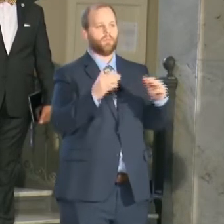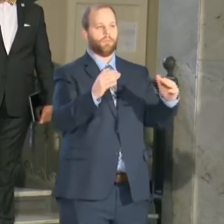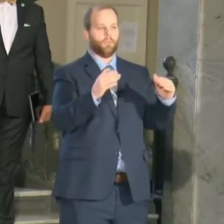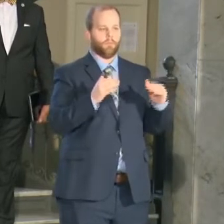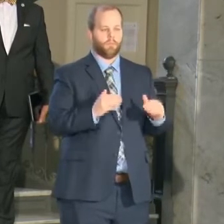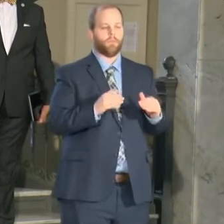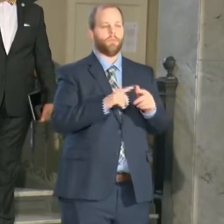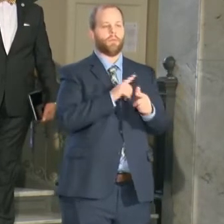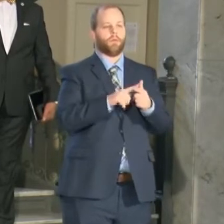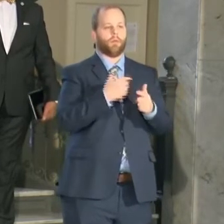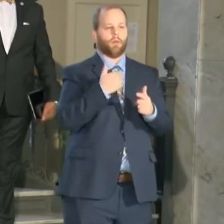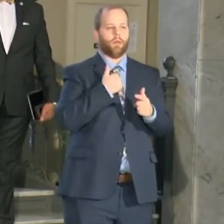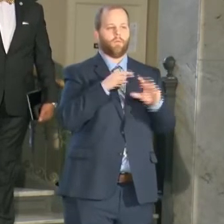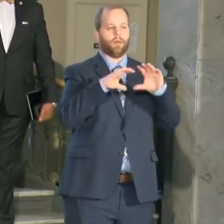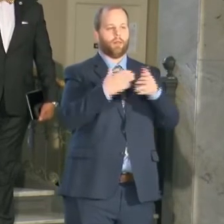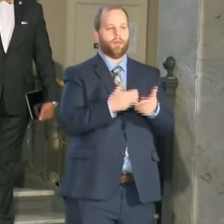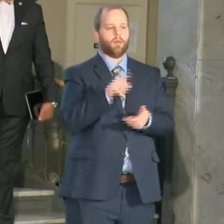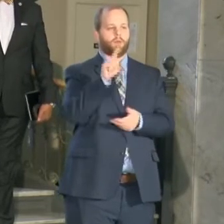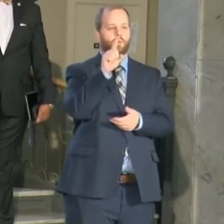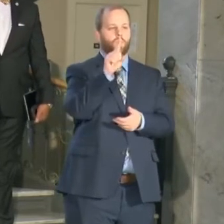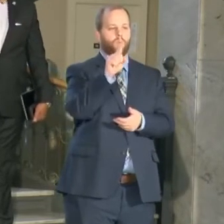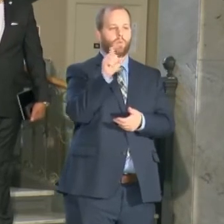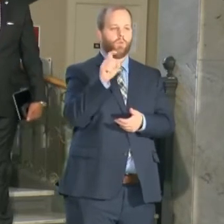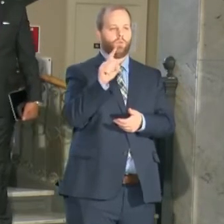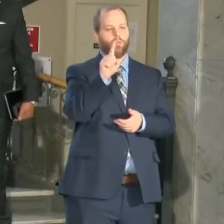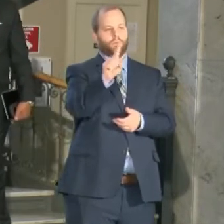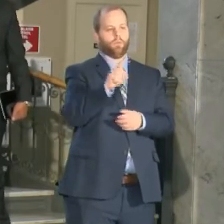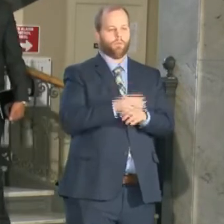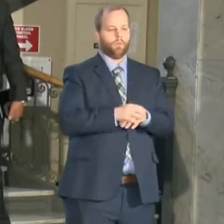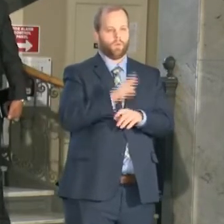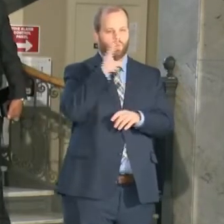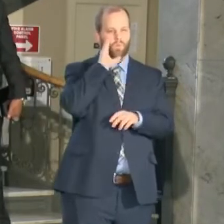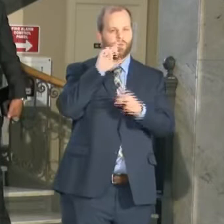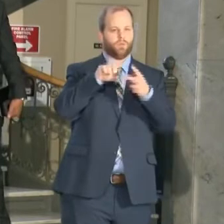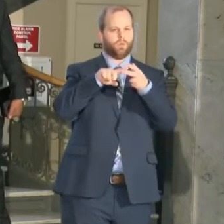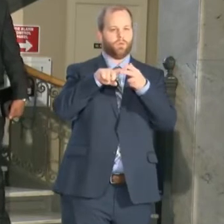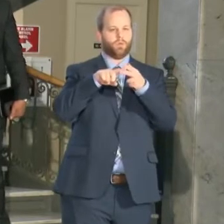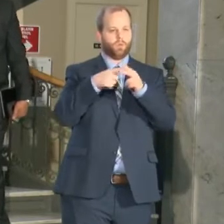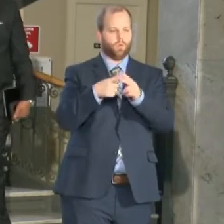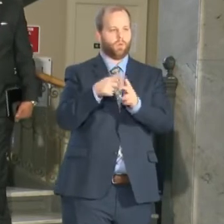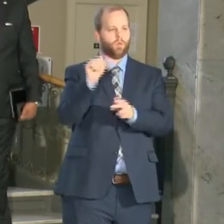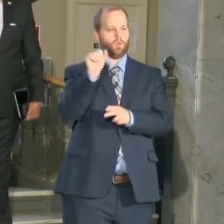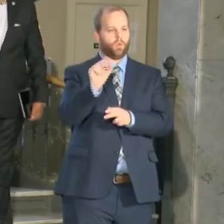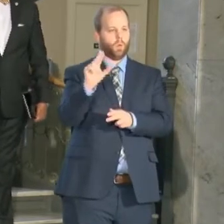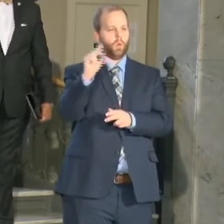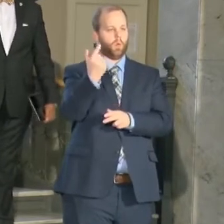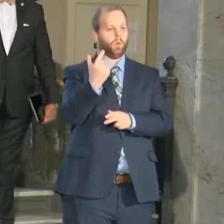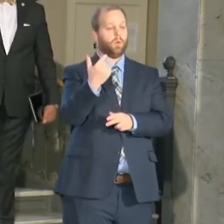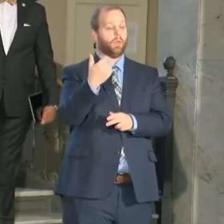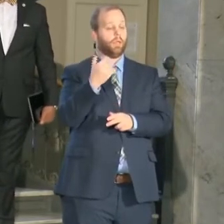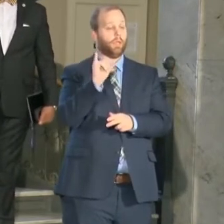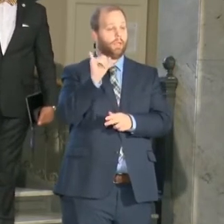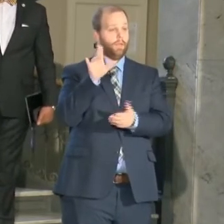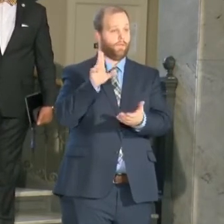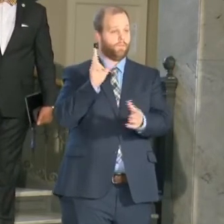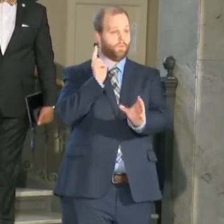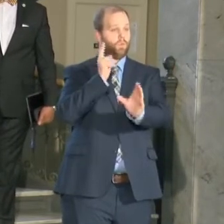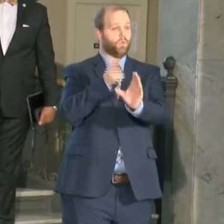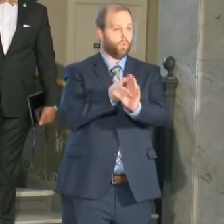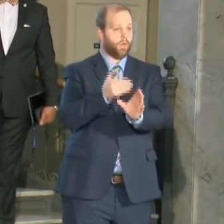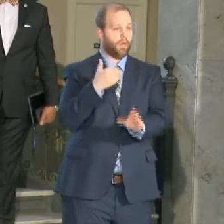hire and start in August. You all know $10,000 sign and bonus is being offered.